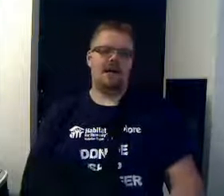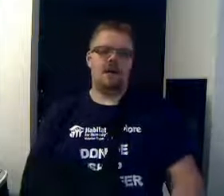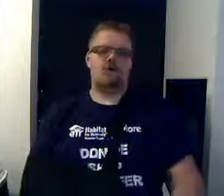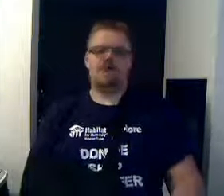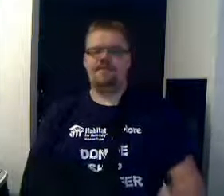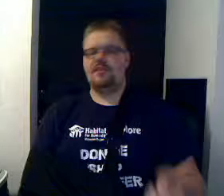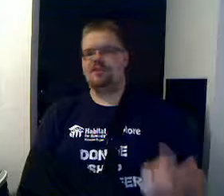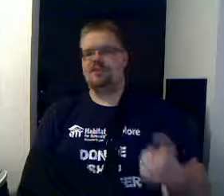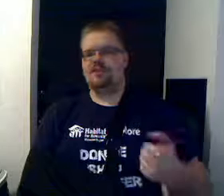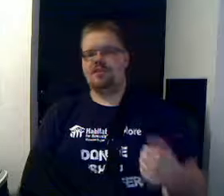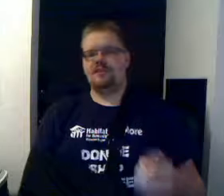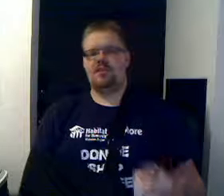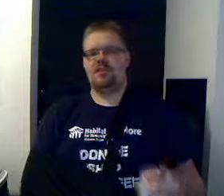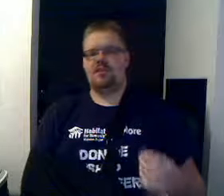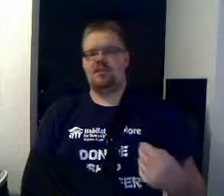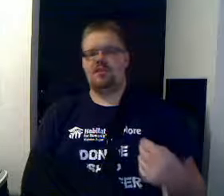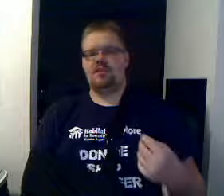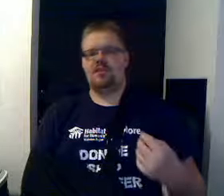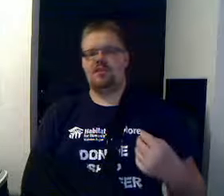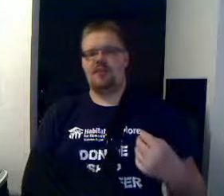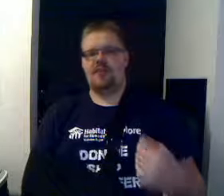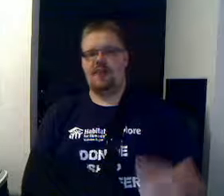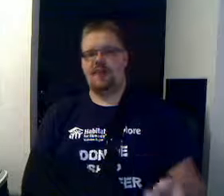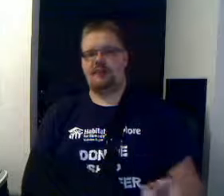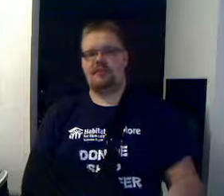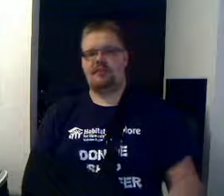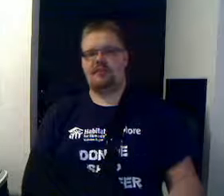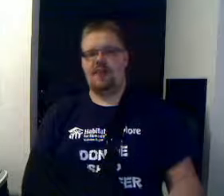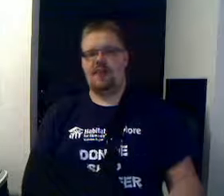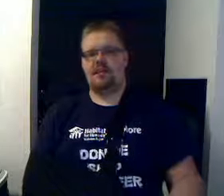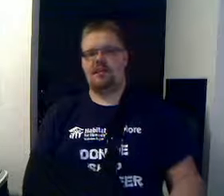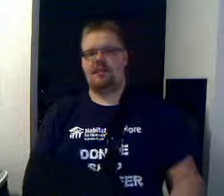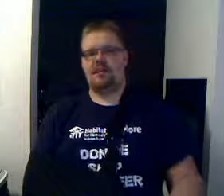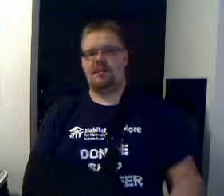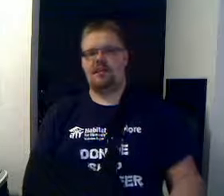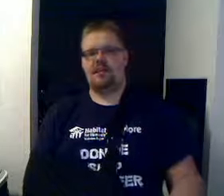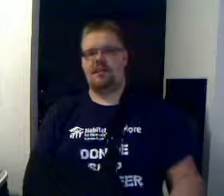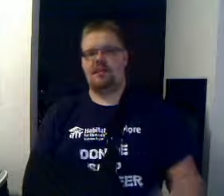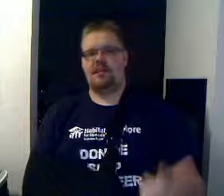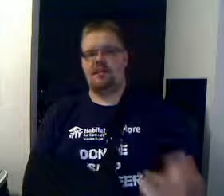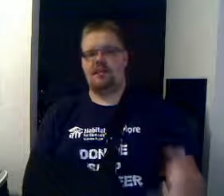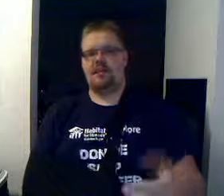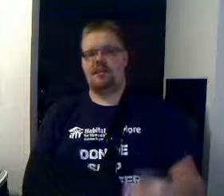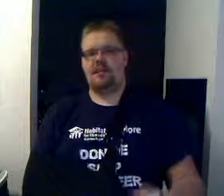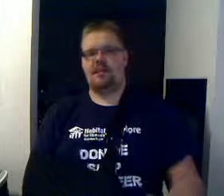We've used this to tremendous effect in God of the Amarok.